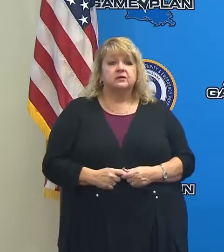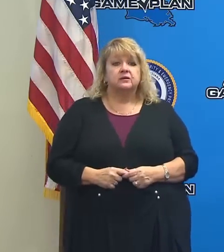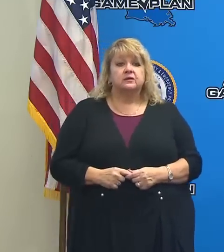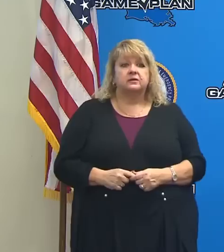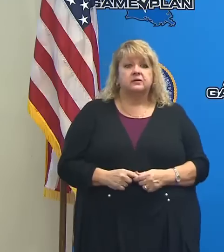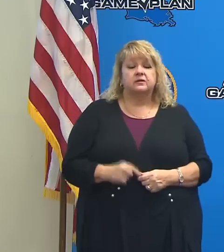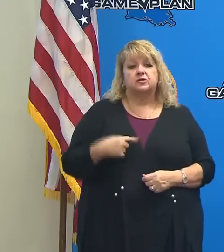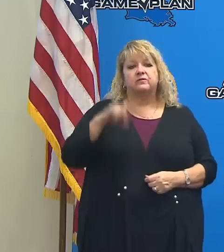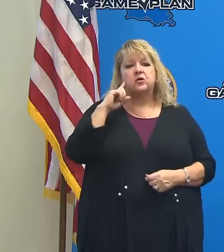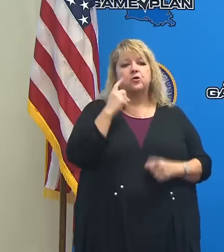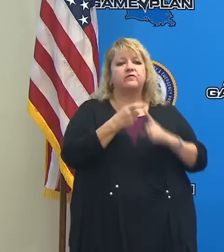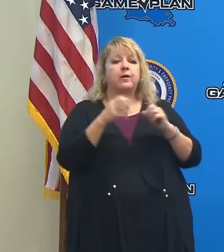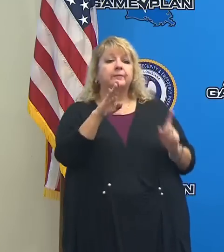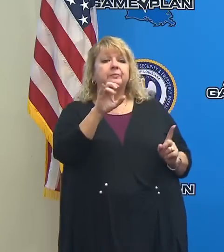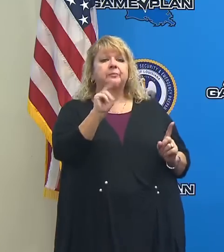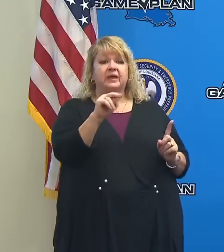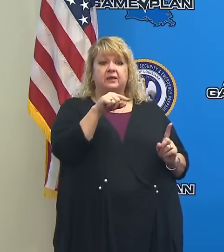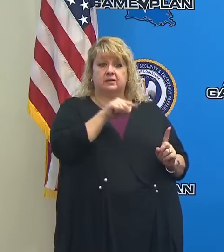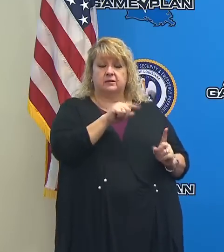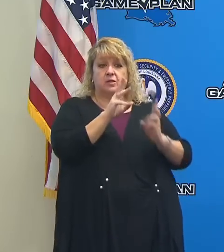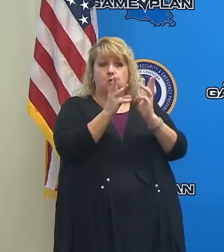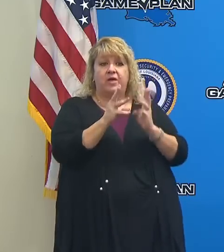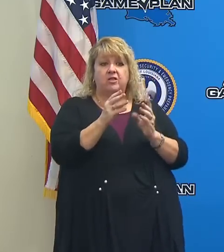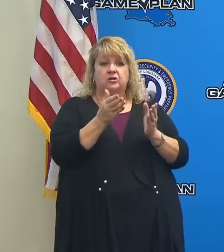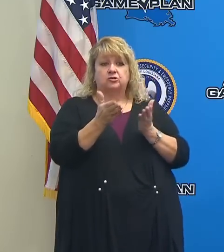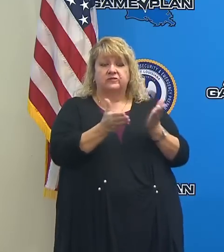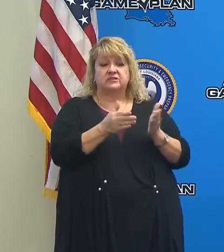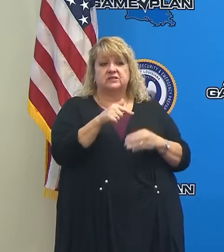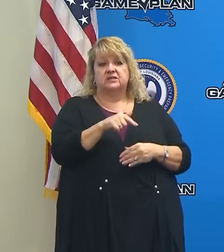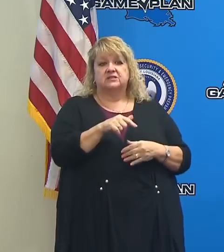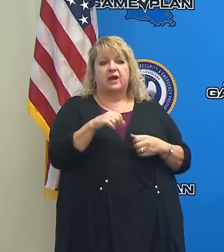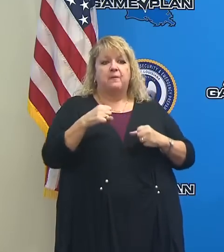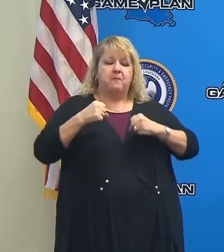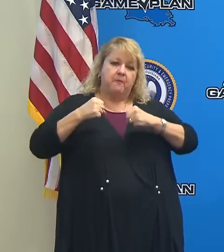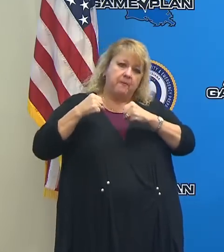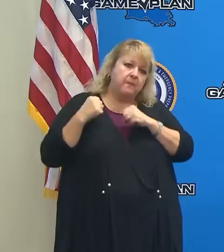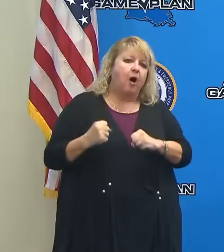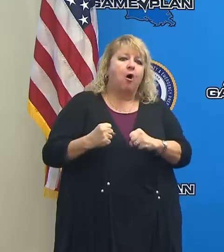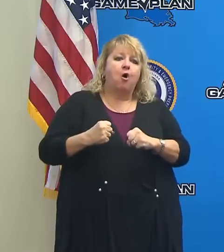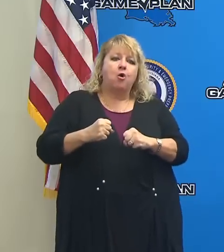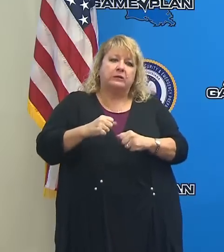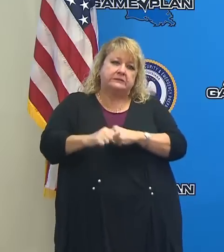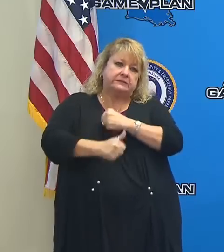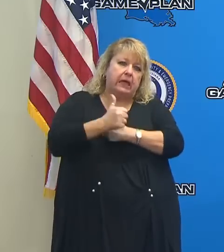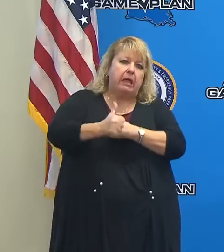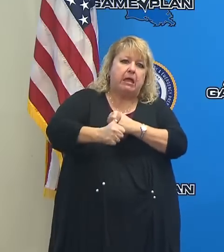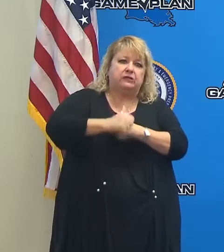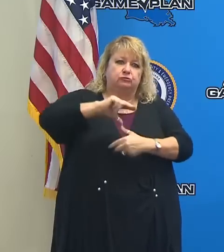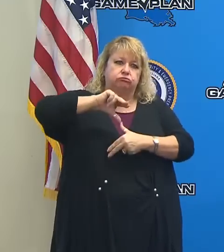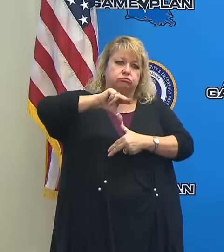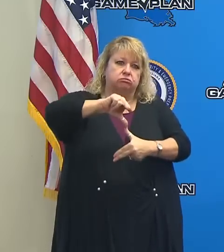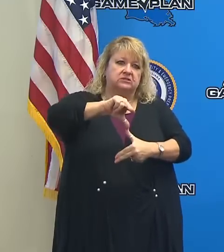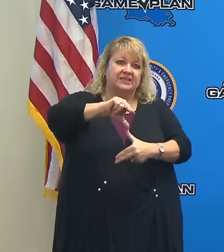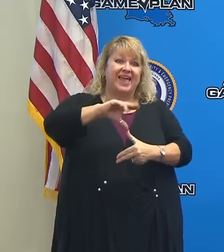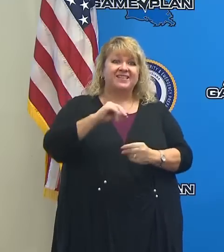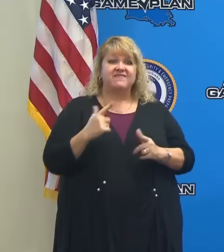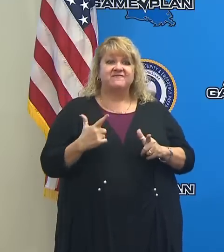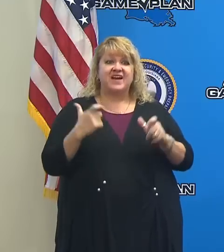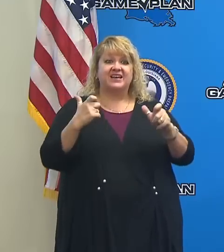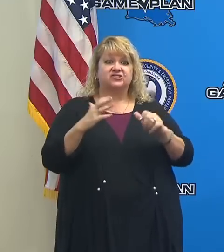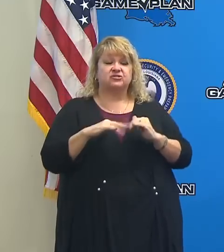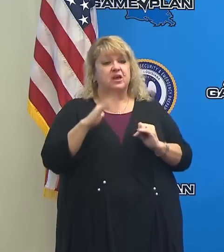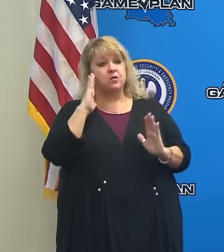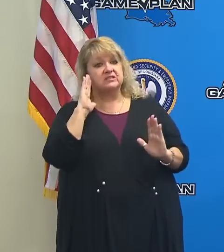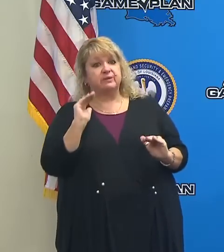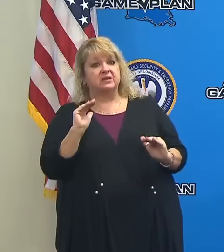As you heard from Ben from the Weather Service, this is a powerful and dangerous storm. It's moving a little bit faster than